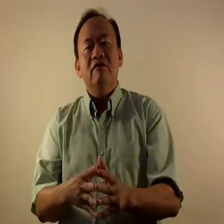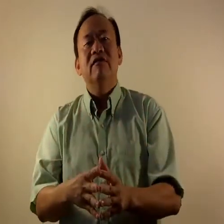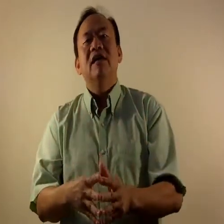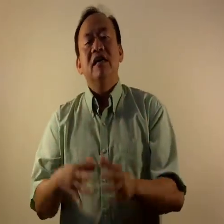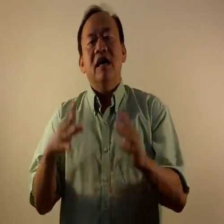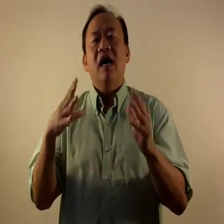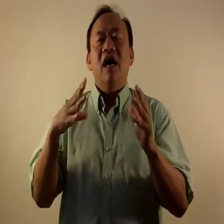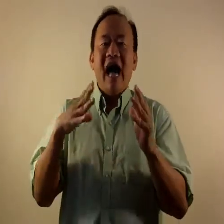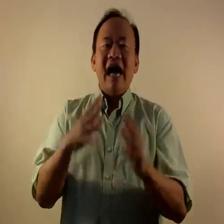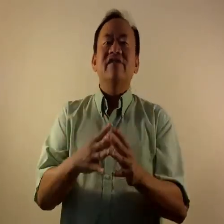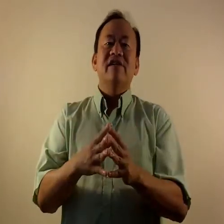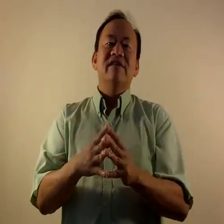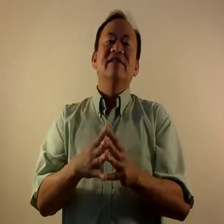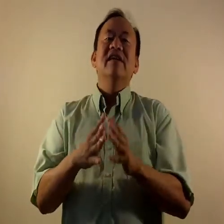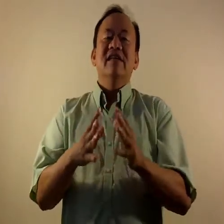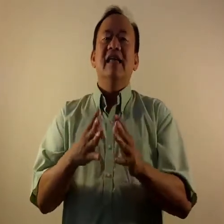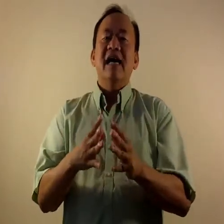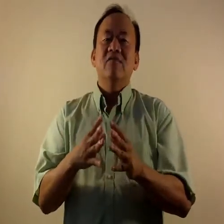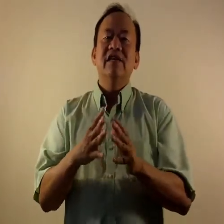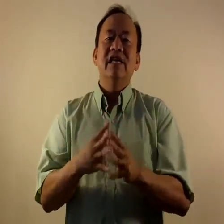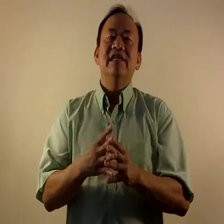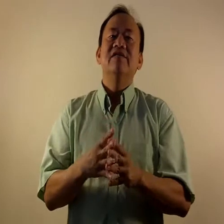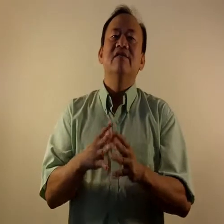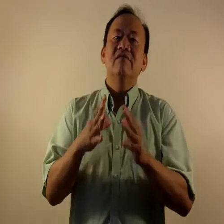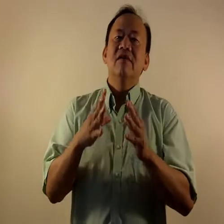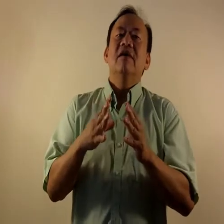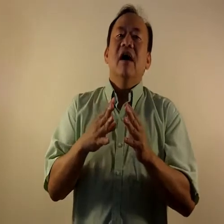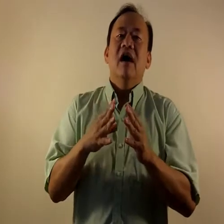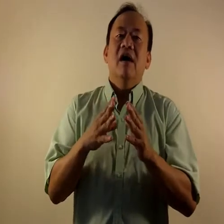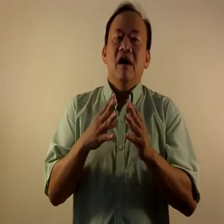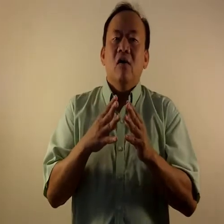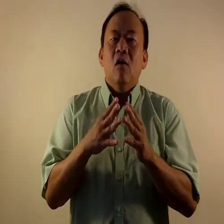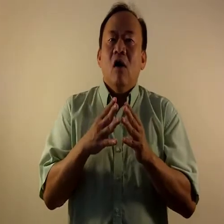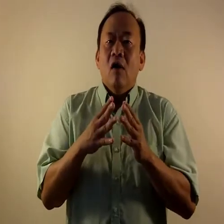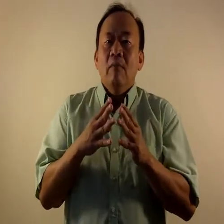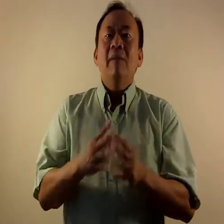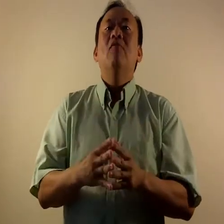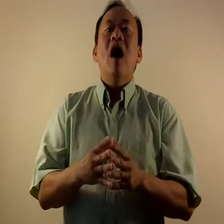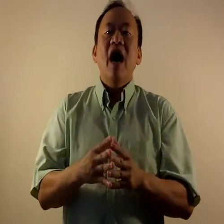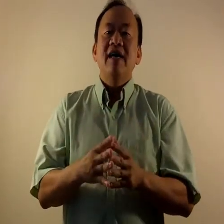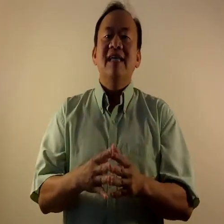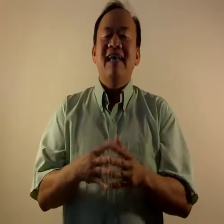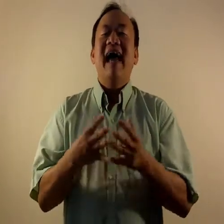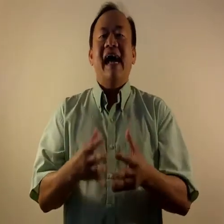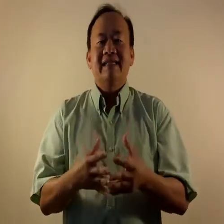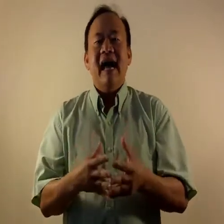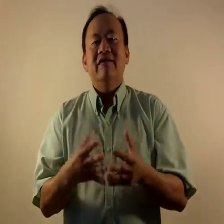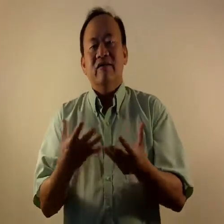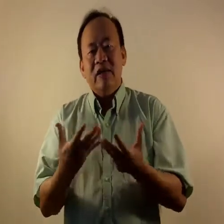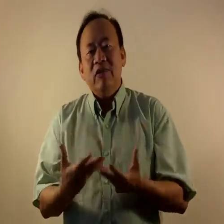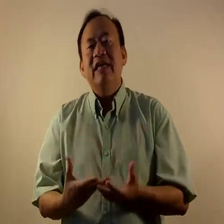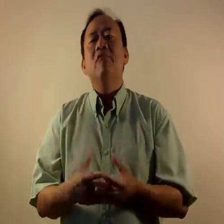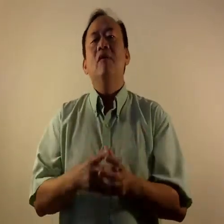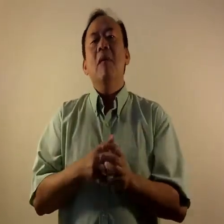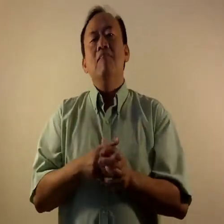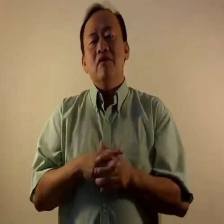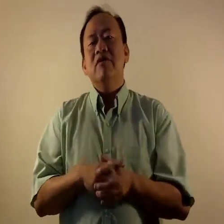actions that we need to memorize and act out so that we can remember